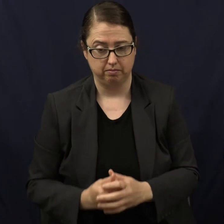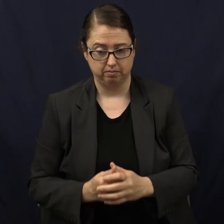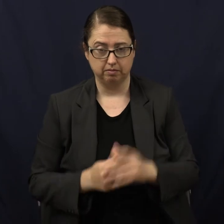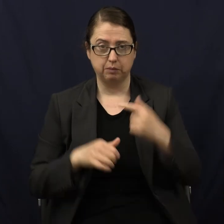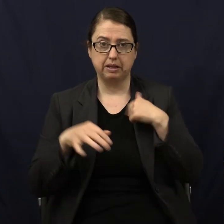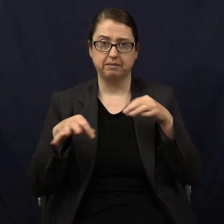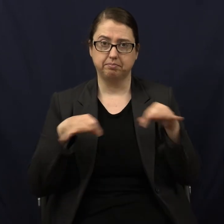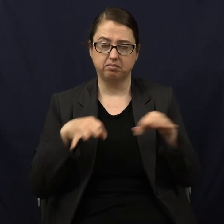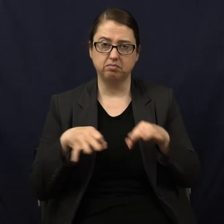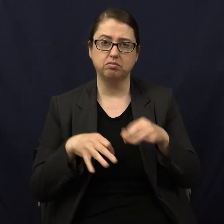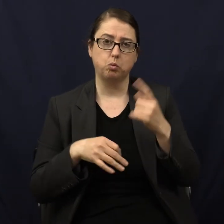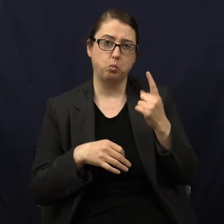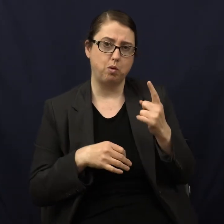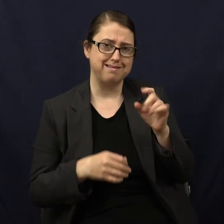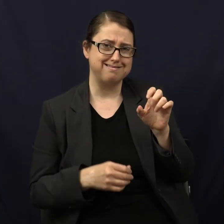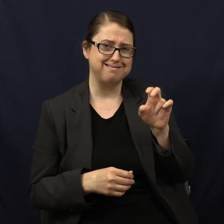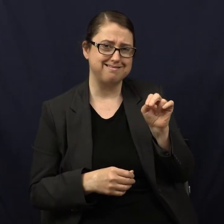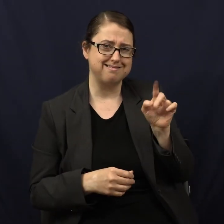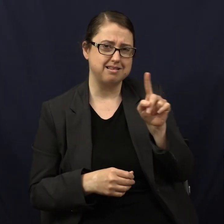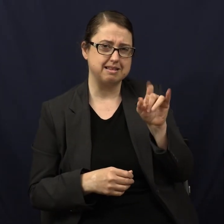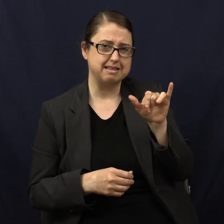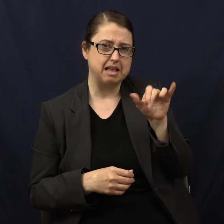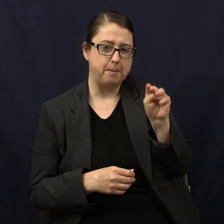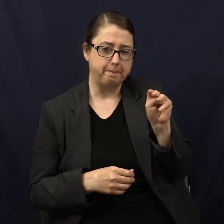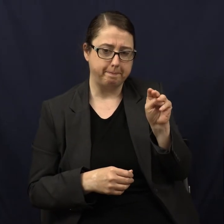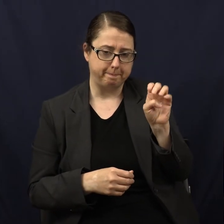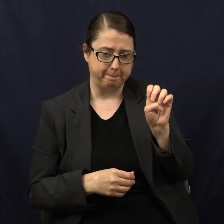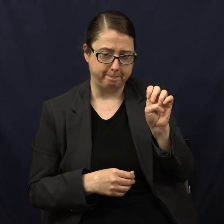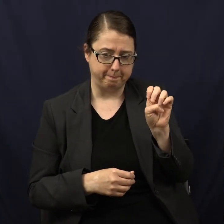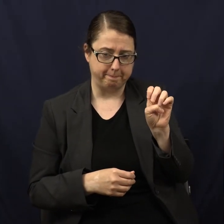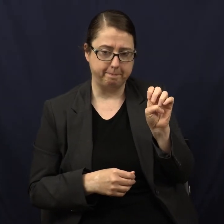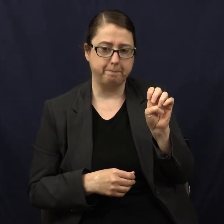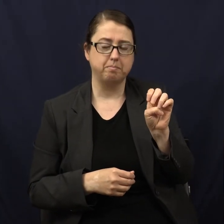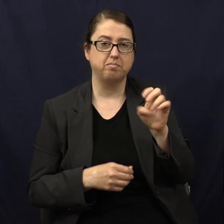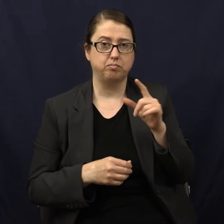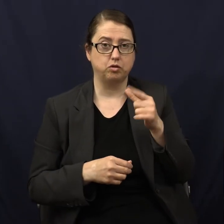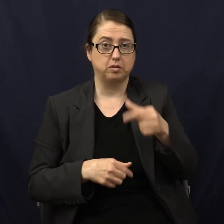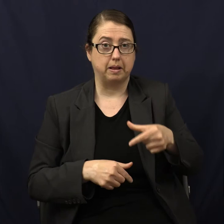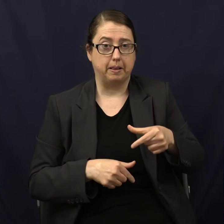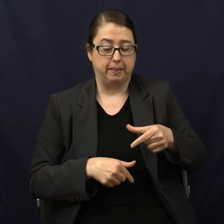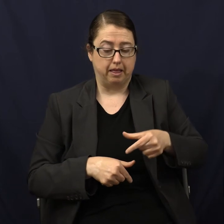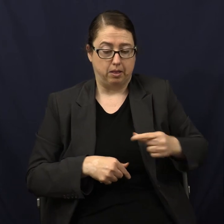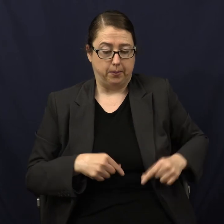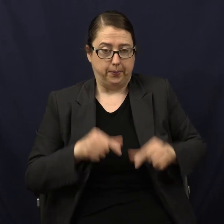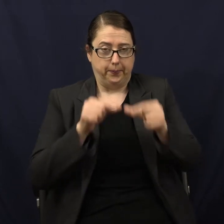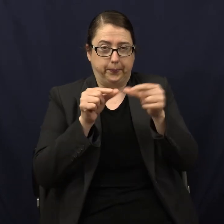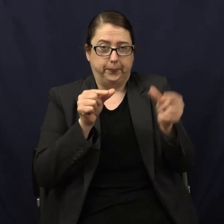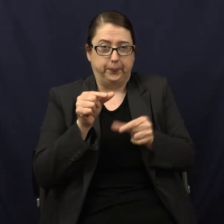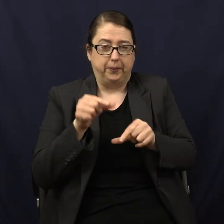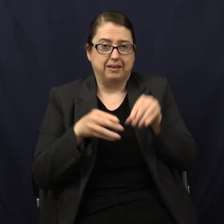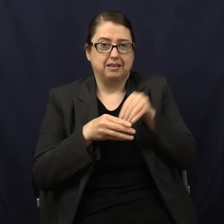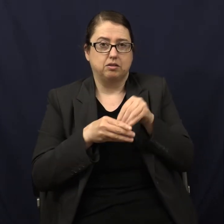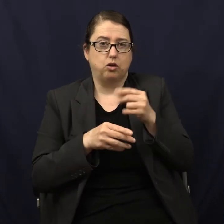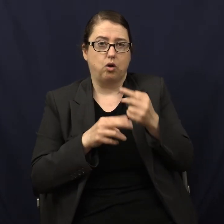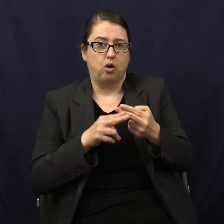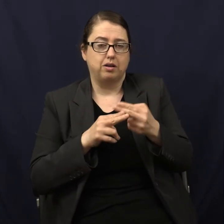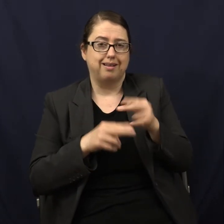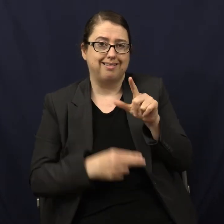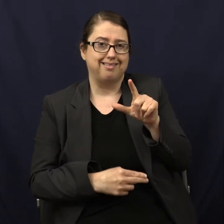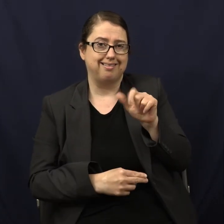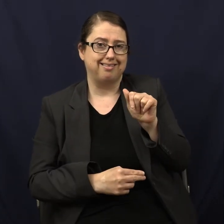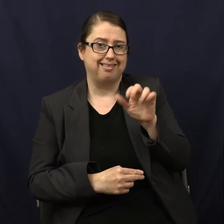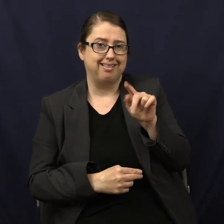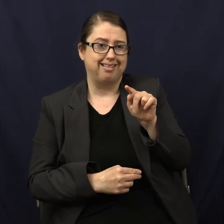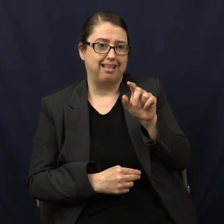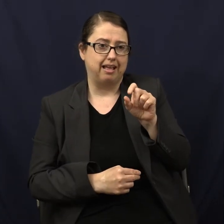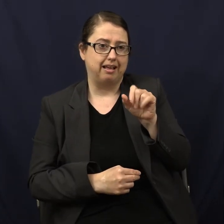is that there's a little enzyme on the very tip of the brush border of those little villi that stick out. And it's called lactase. know what that's for?